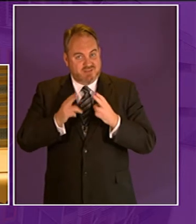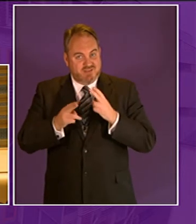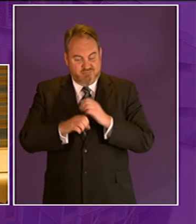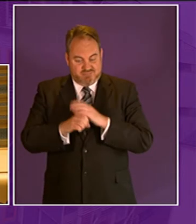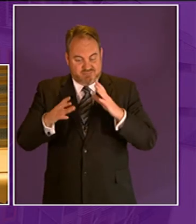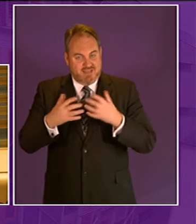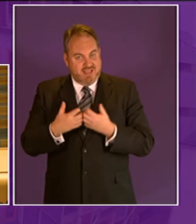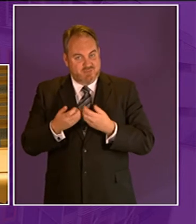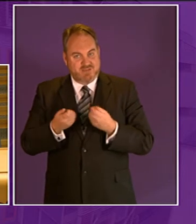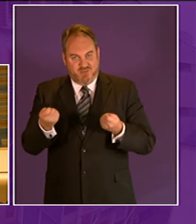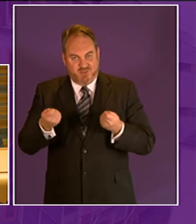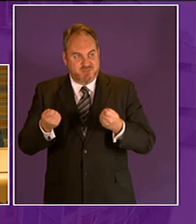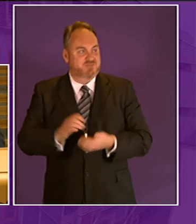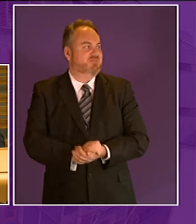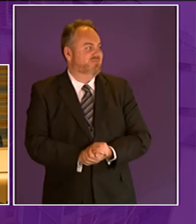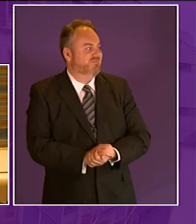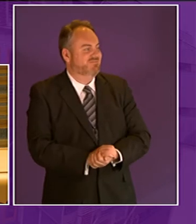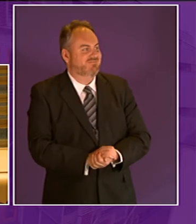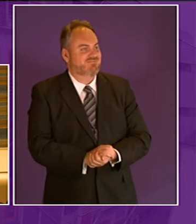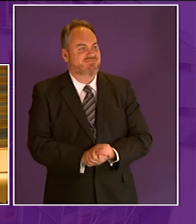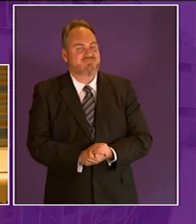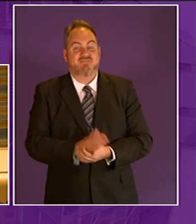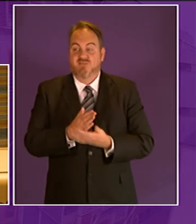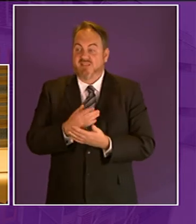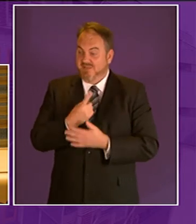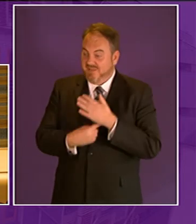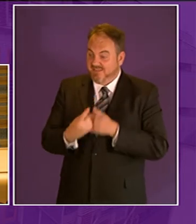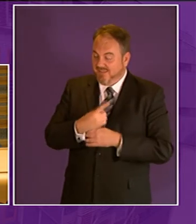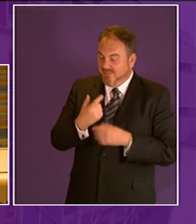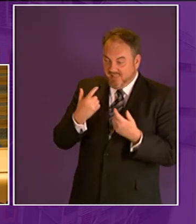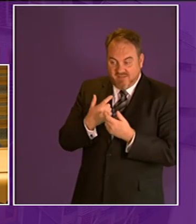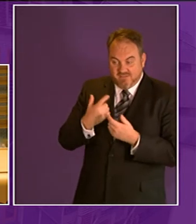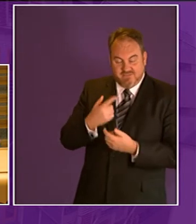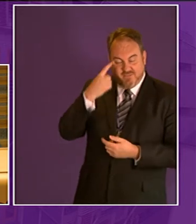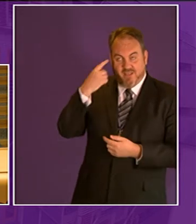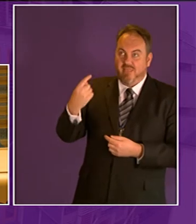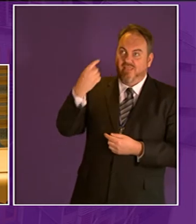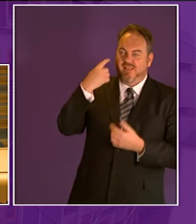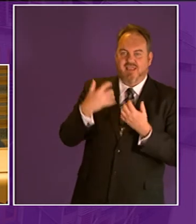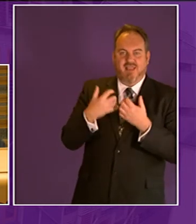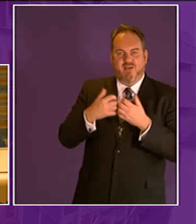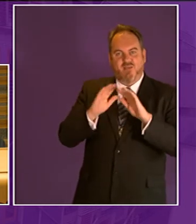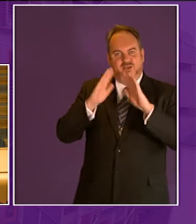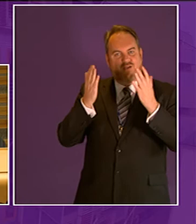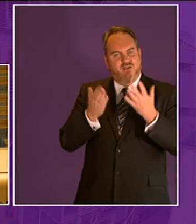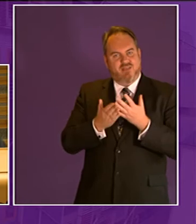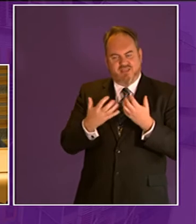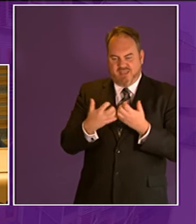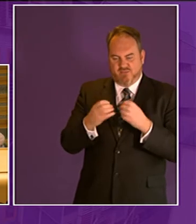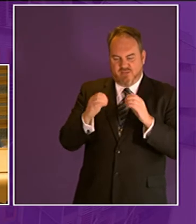makes me laugh out loud every time and just the way my mind work I often wondered who that brontosaurus talked to and what it